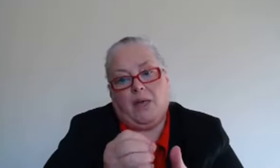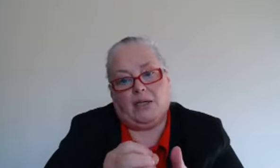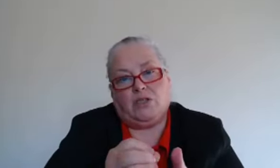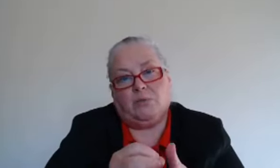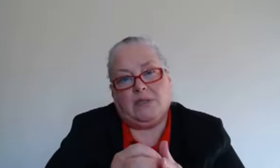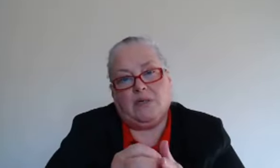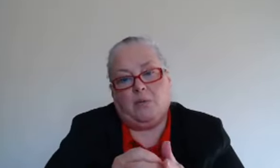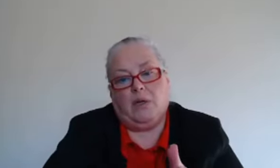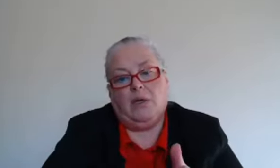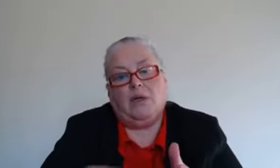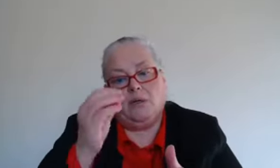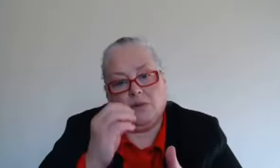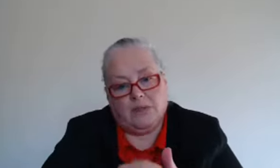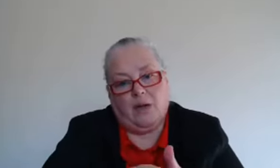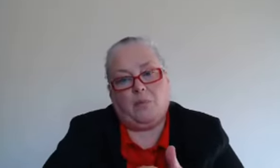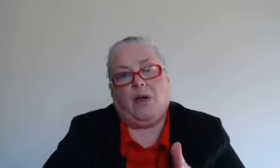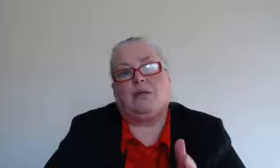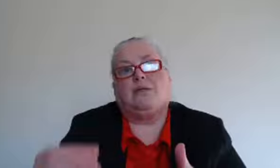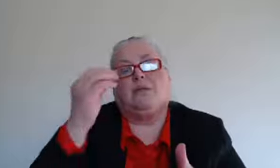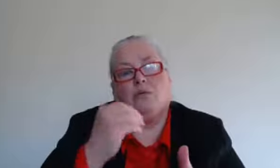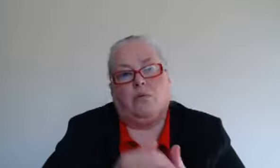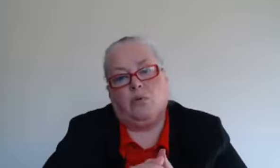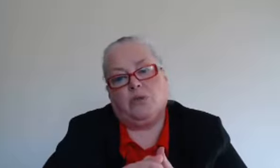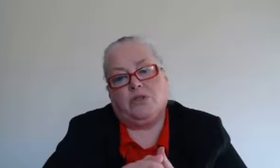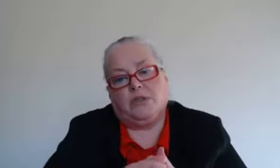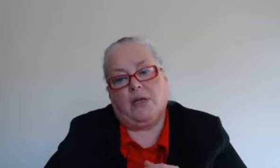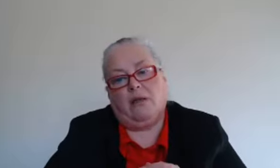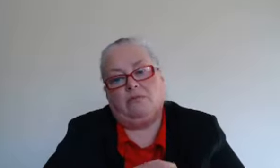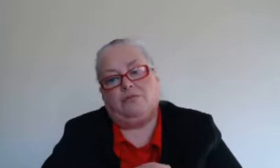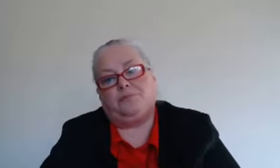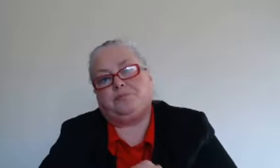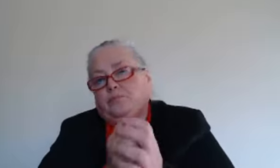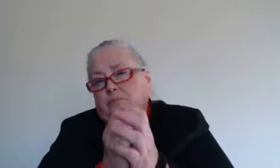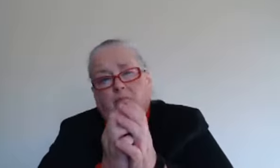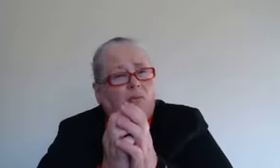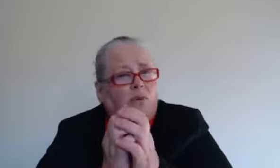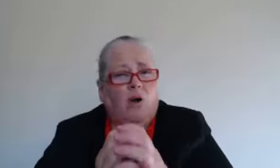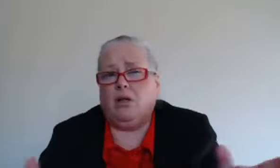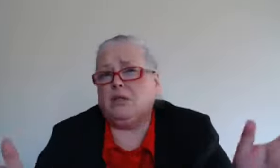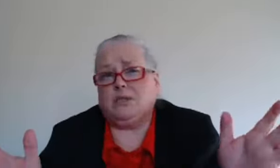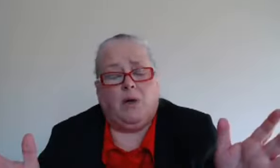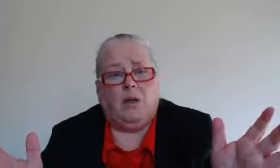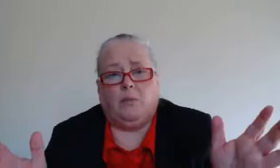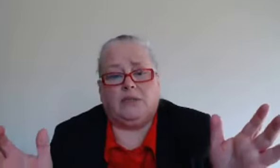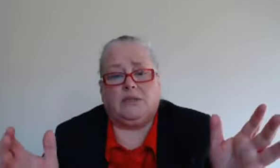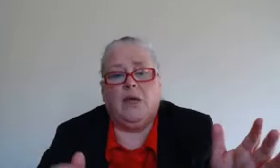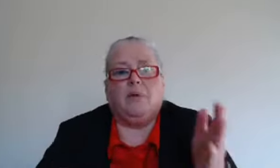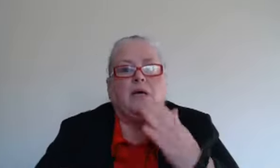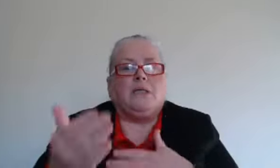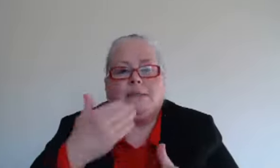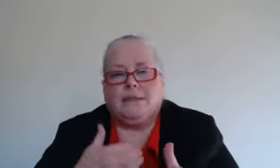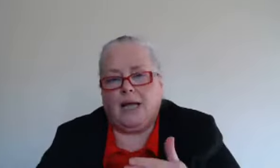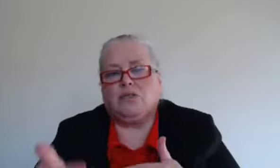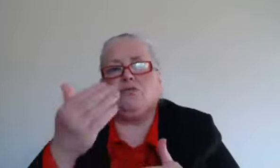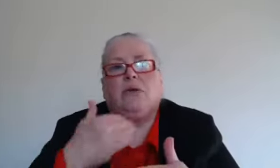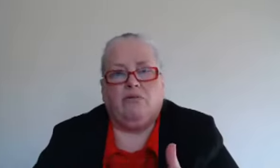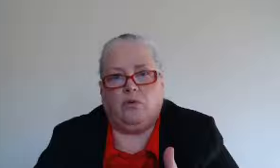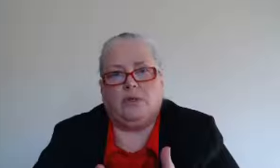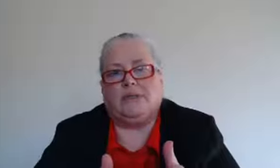actionable step you celebrate it you reward yourself for all the small wins because that's reinforcing